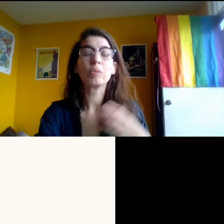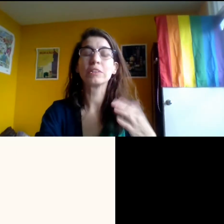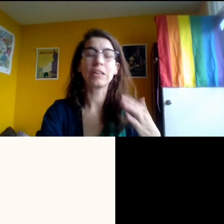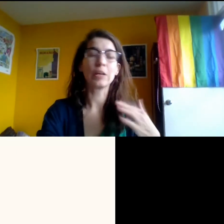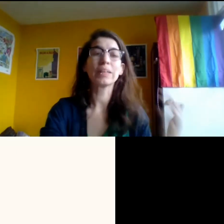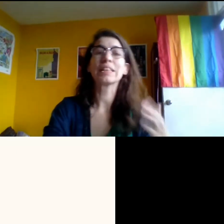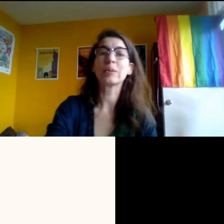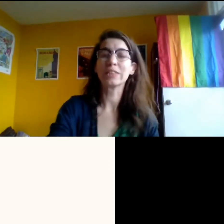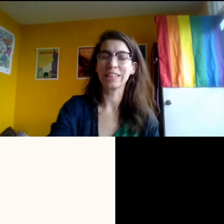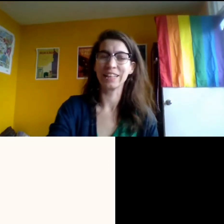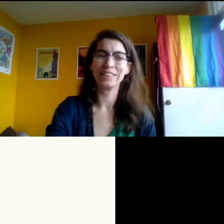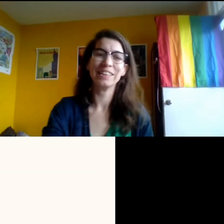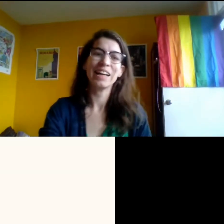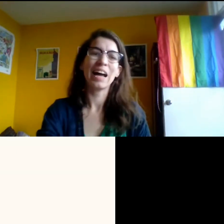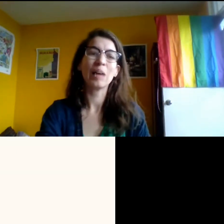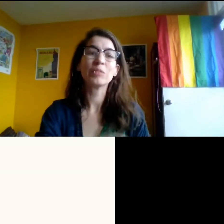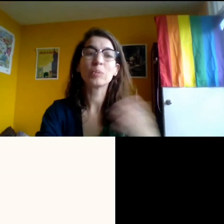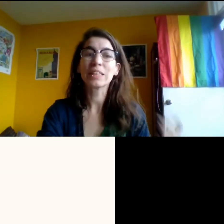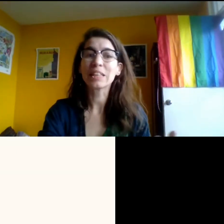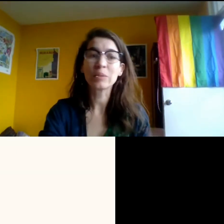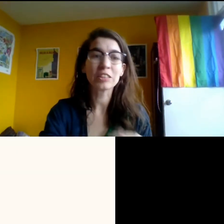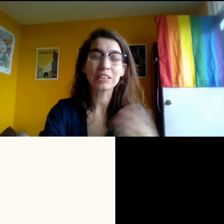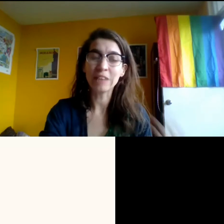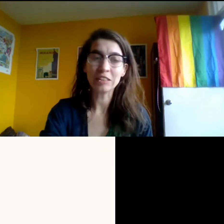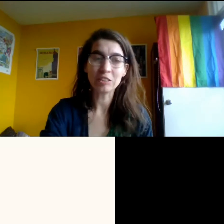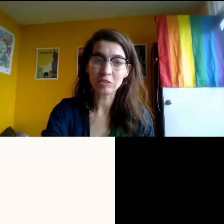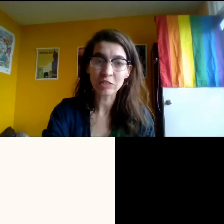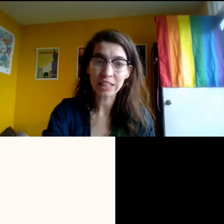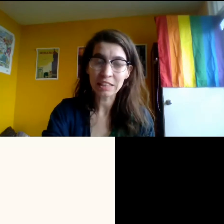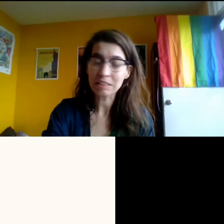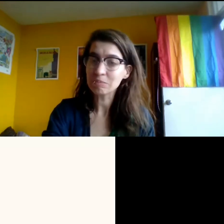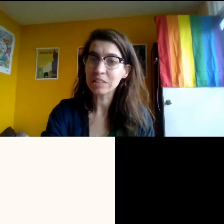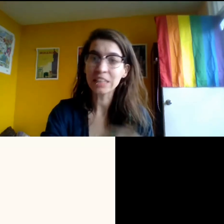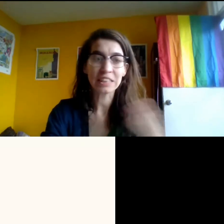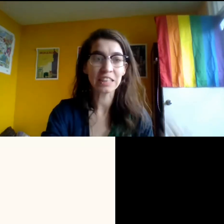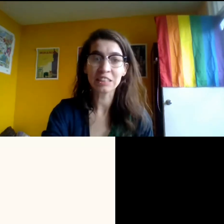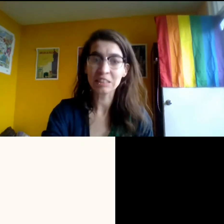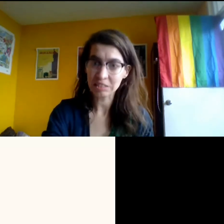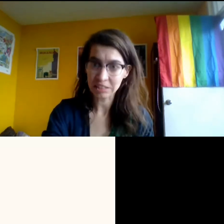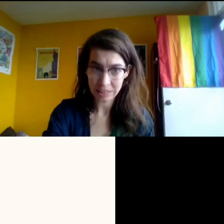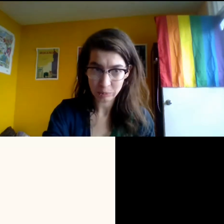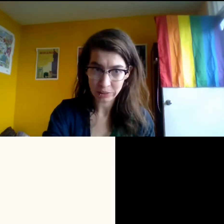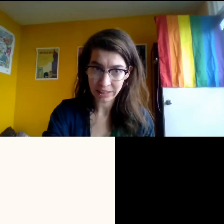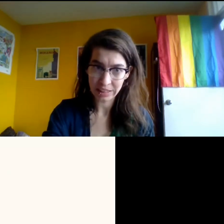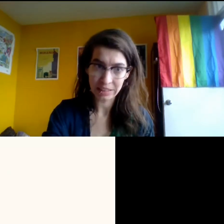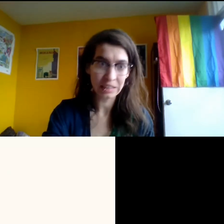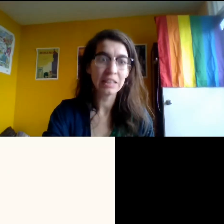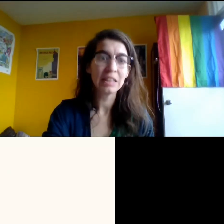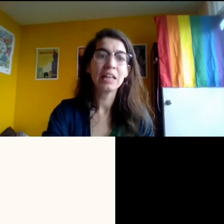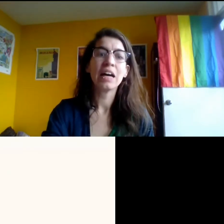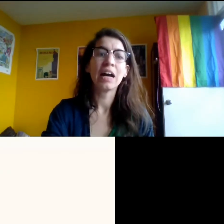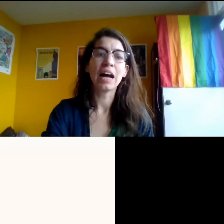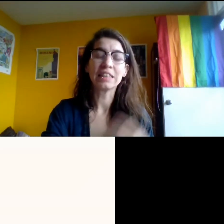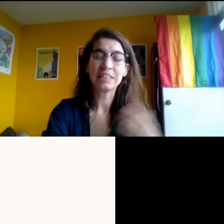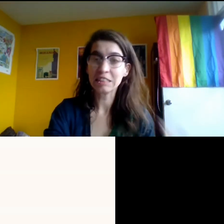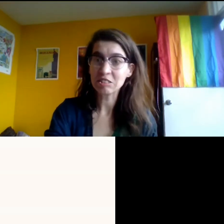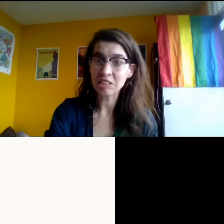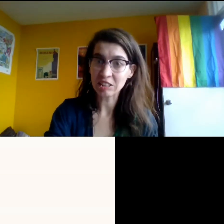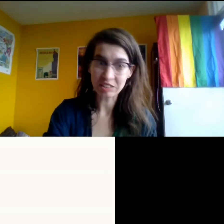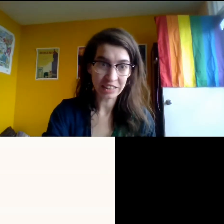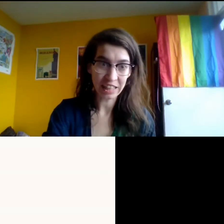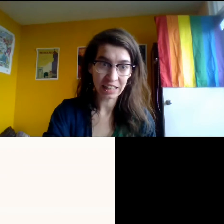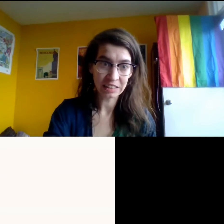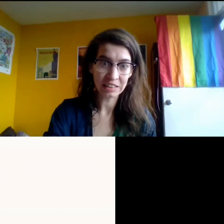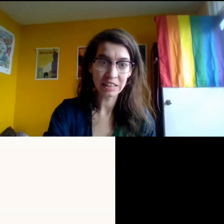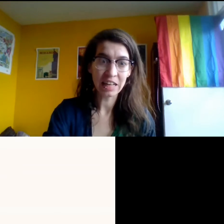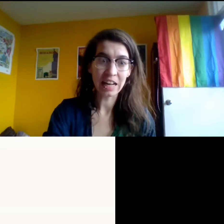or, well, sorry, plain language is, um, plain language is faster to read. It's easier to keep reading. Uh, it's easier